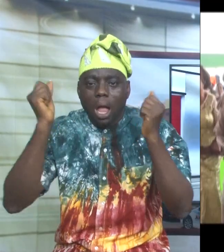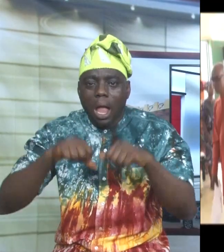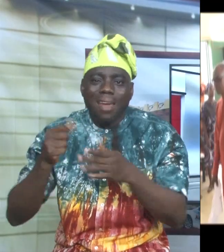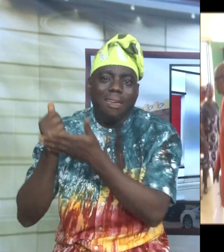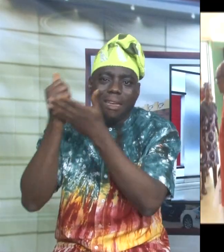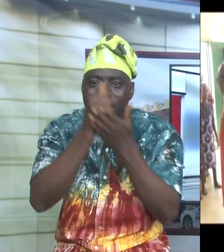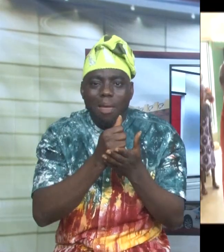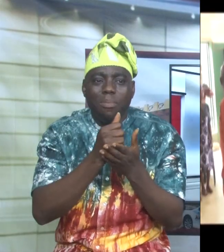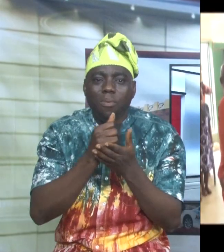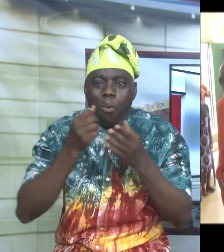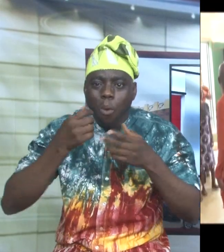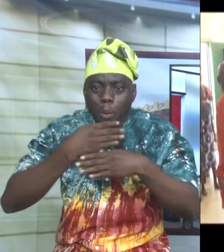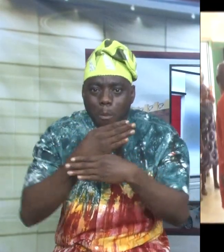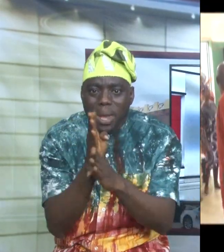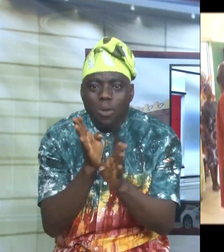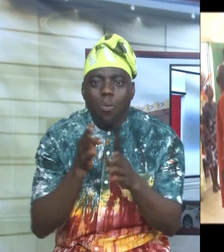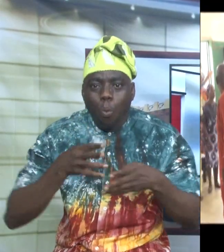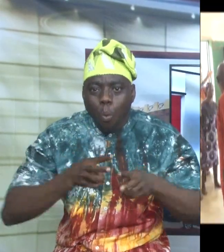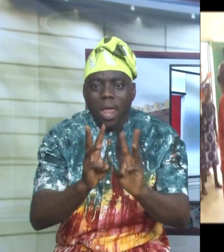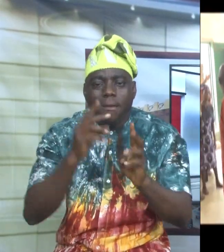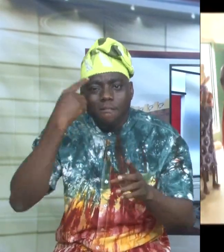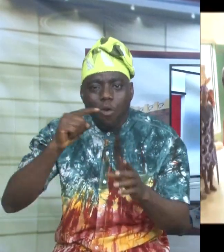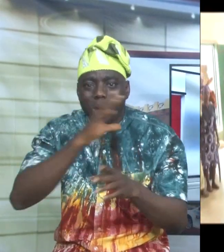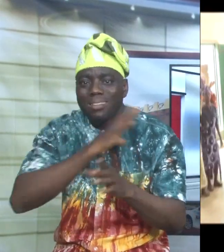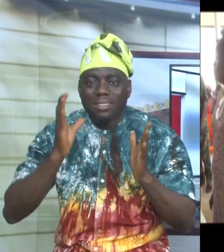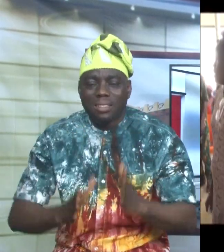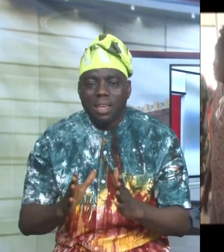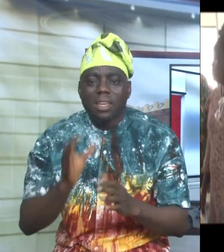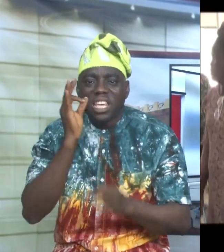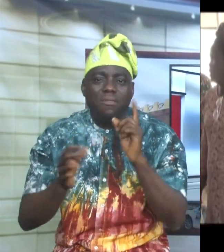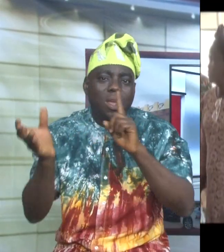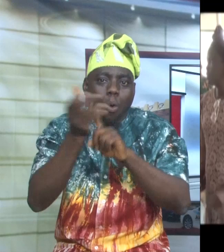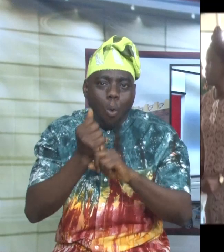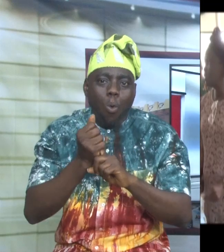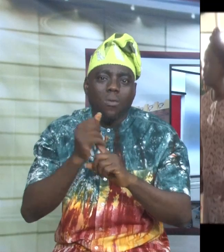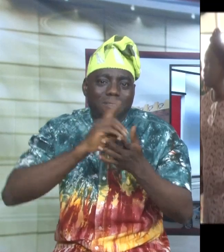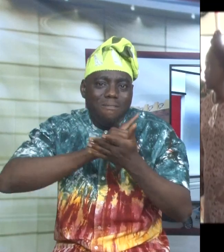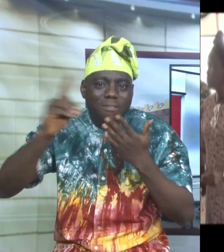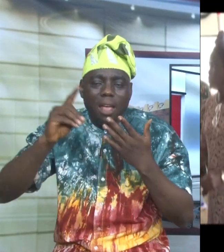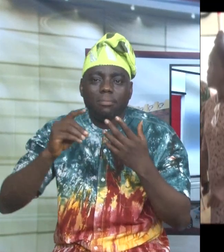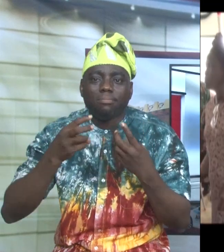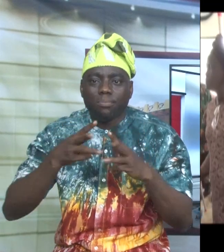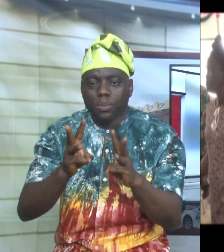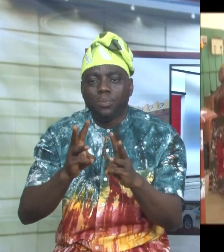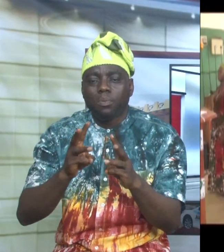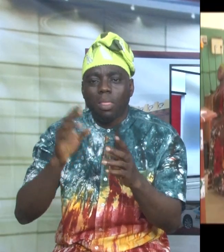in paving way for Christians if they can hold on to that divine virtue. This came to the fore